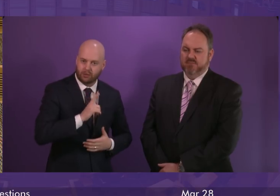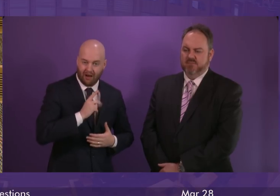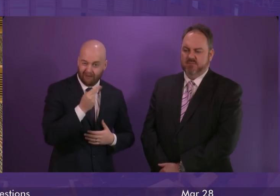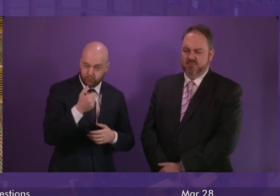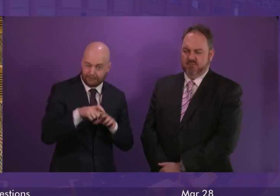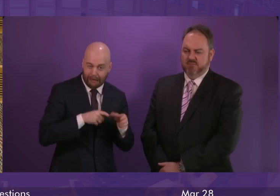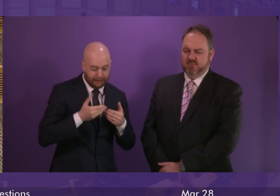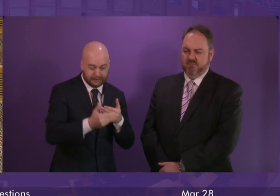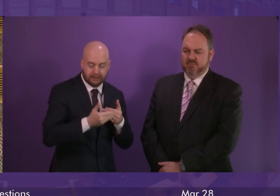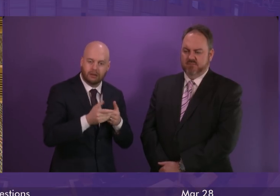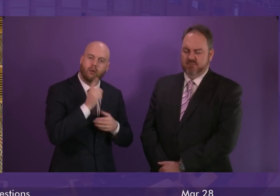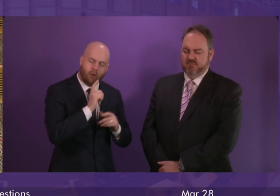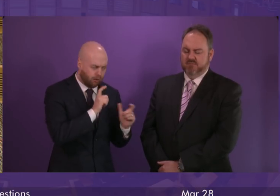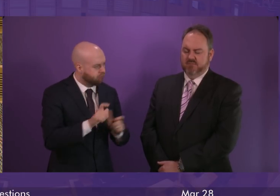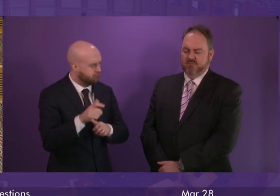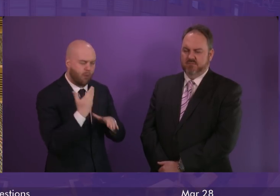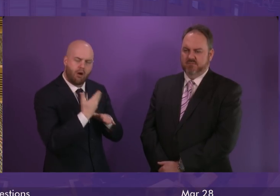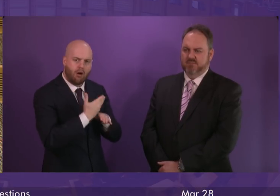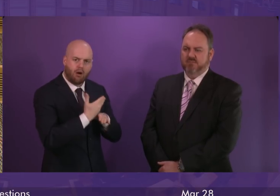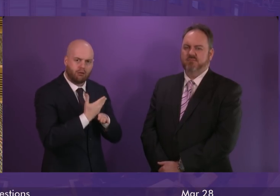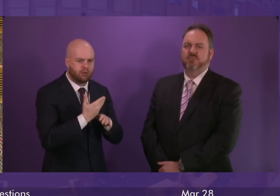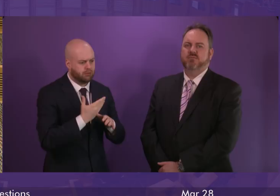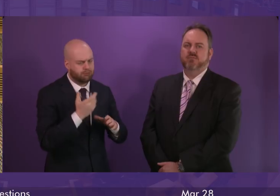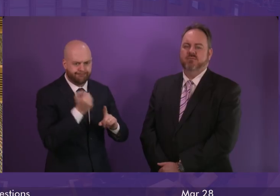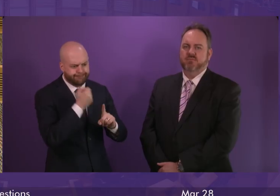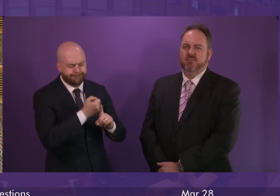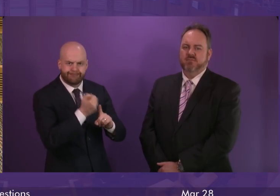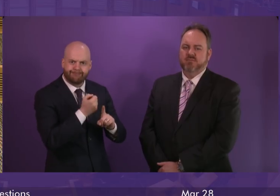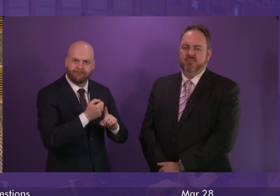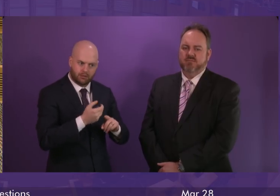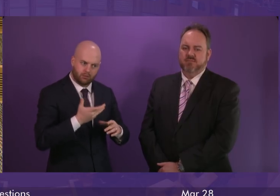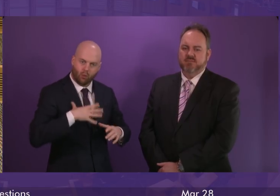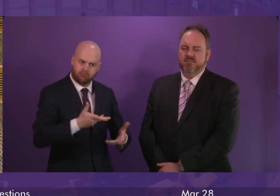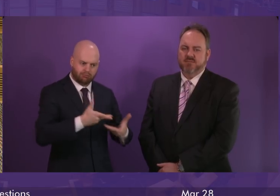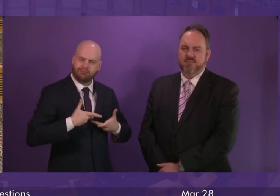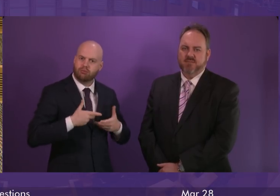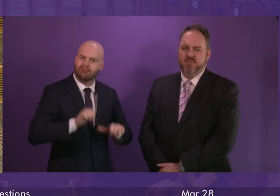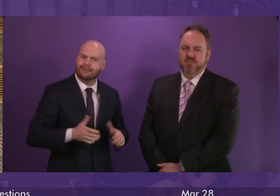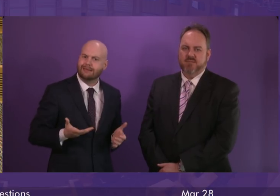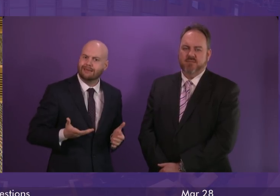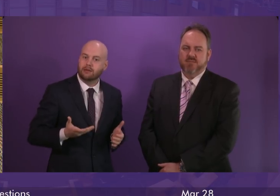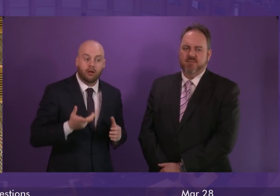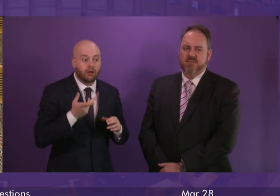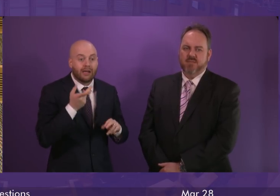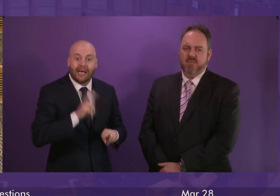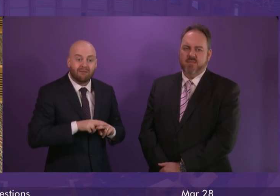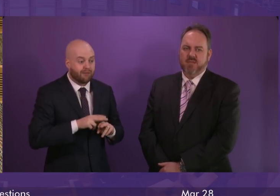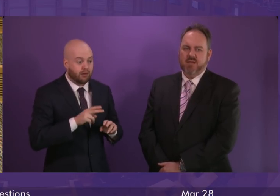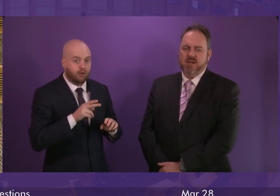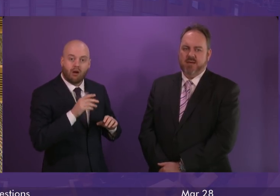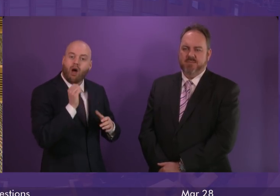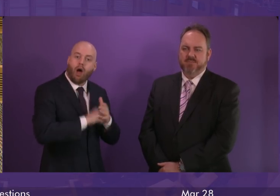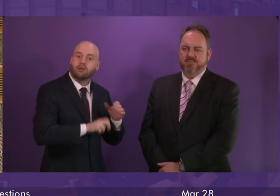work across Parliament for a compromise of that nature, if that proves to be the only alternative to a hard Brexit.